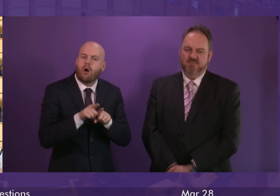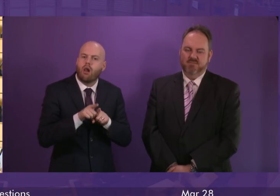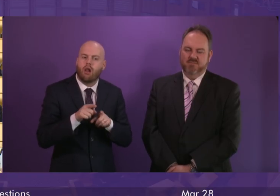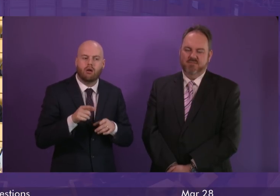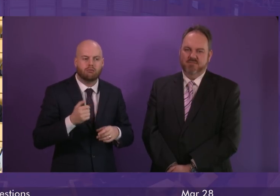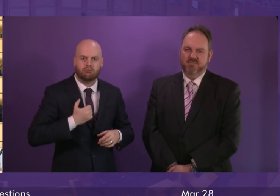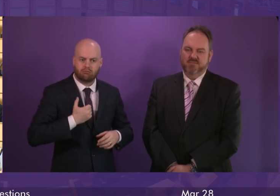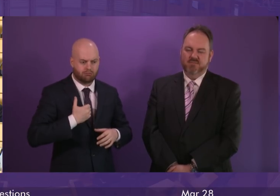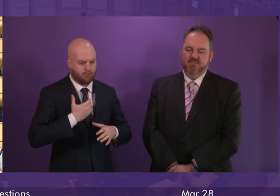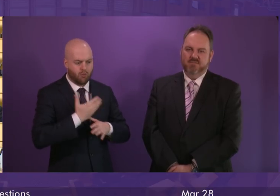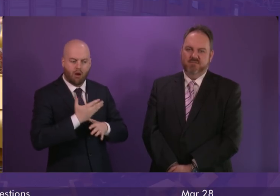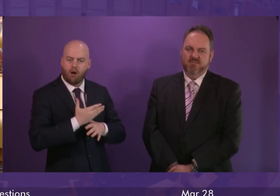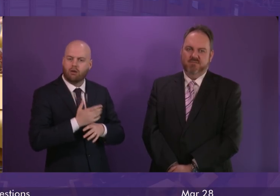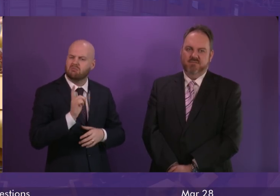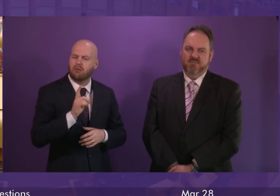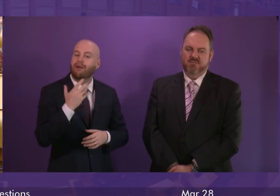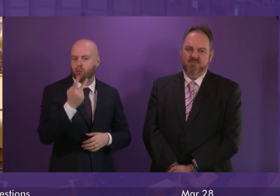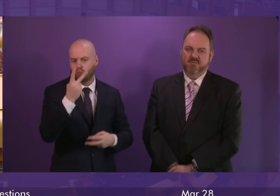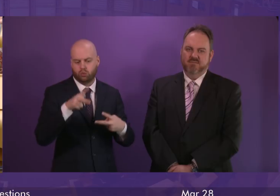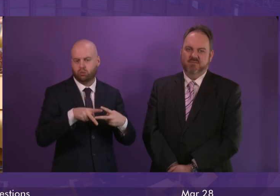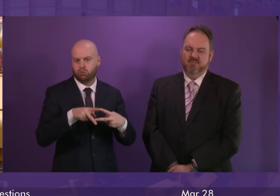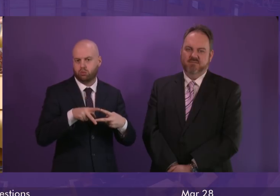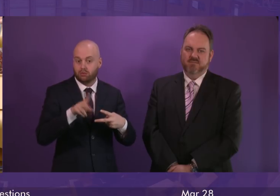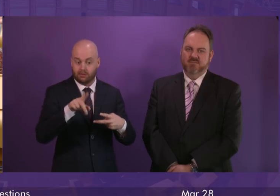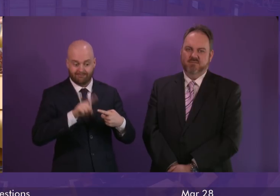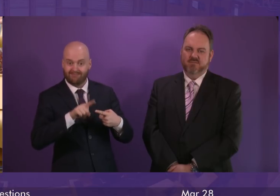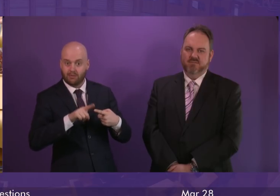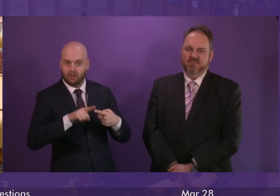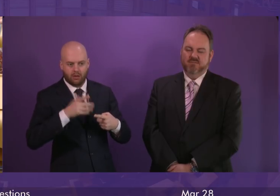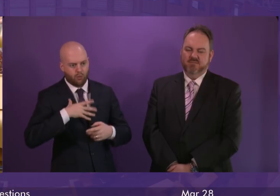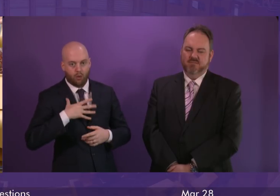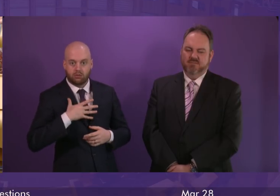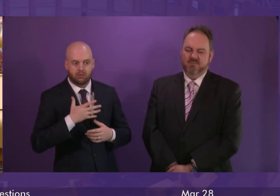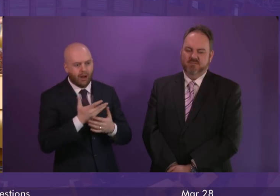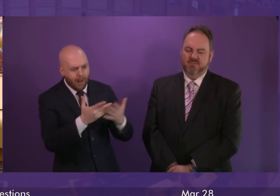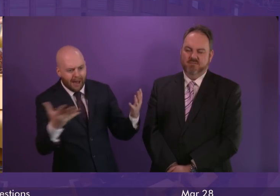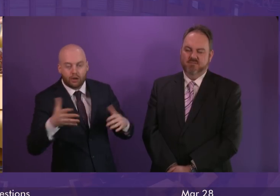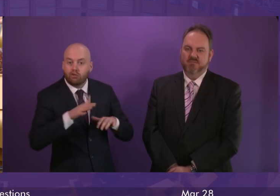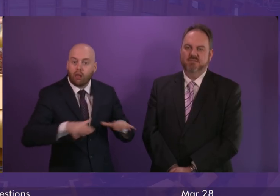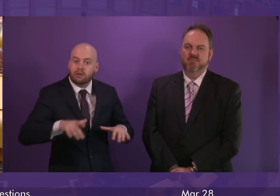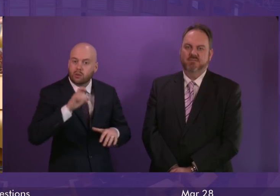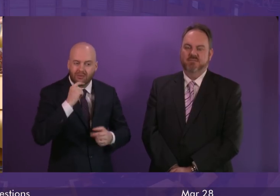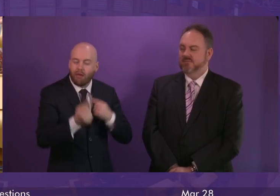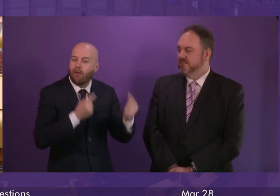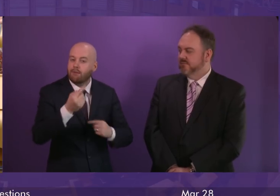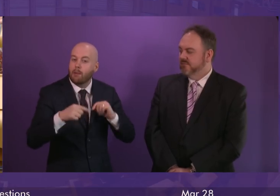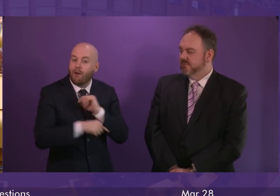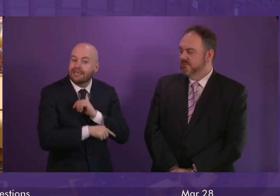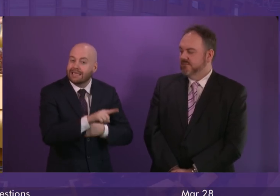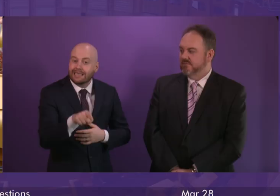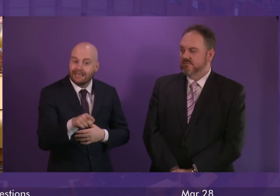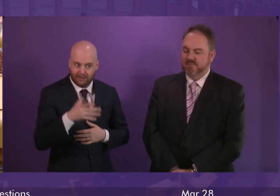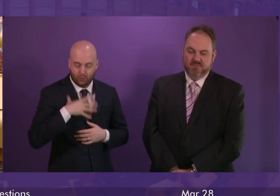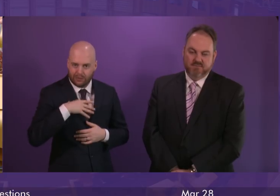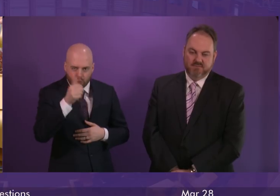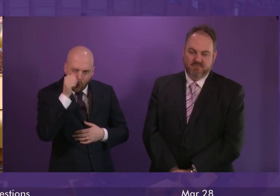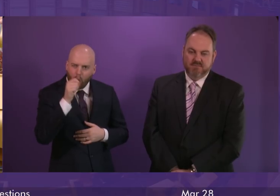behind this, there's two principles in particular. Firstly, reaching the greatest number of children in poverty and topping up incomes sufficiently